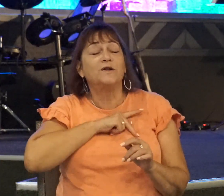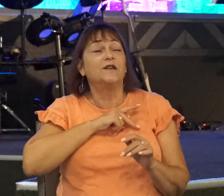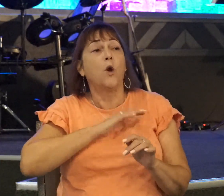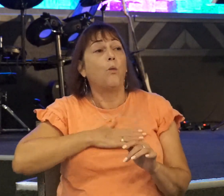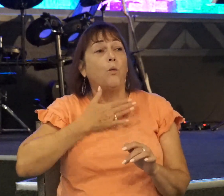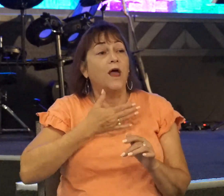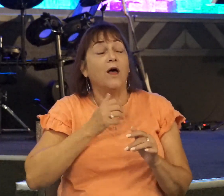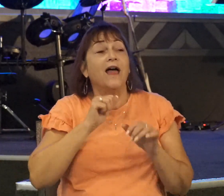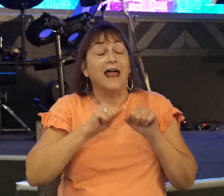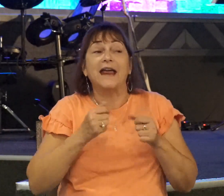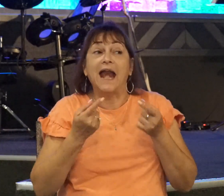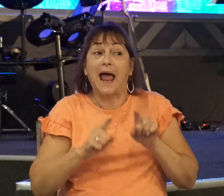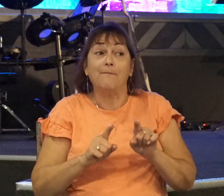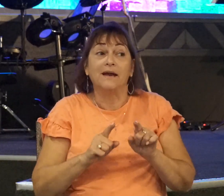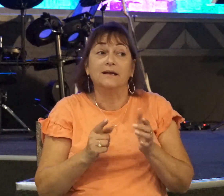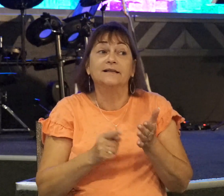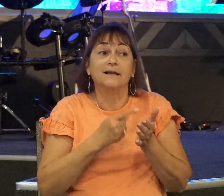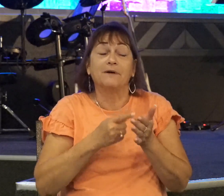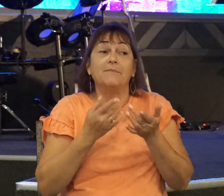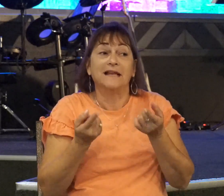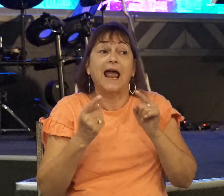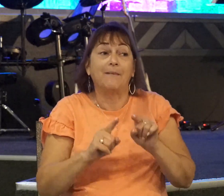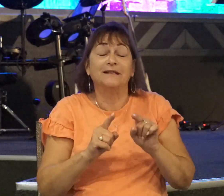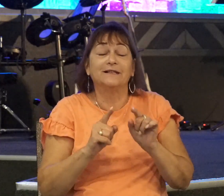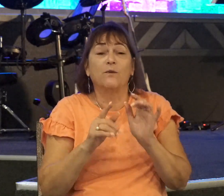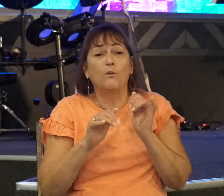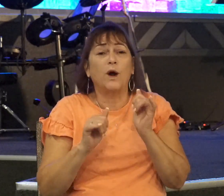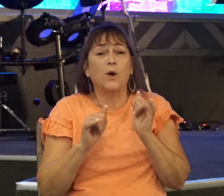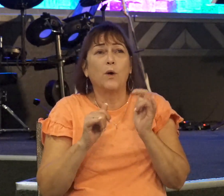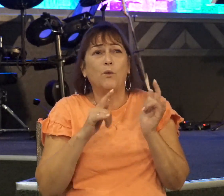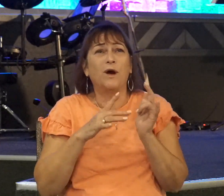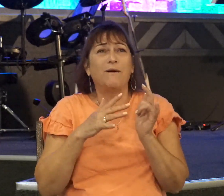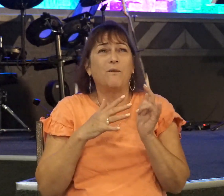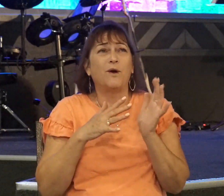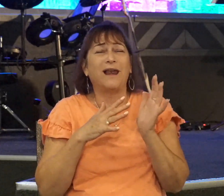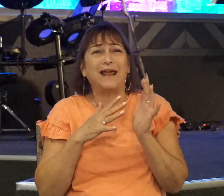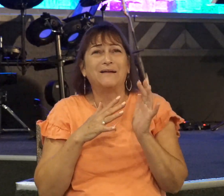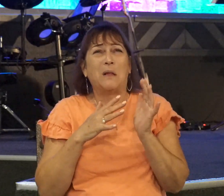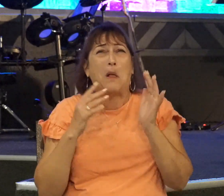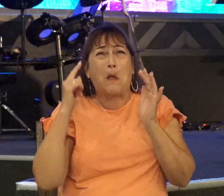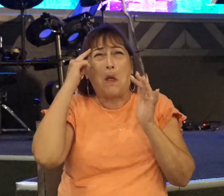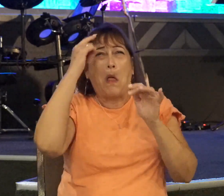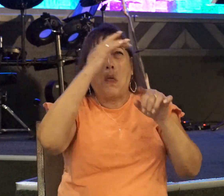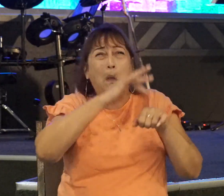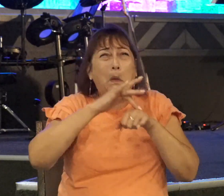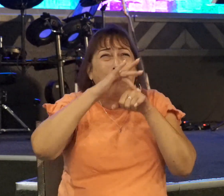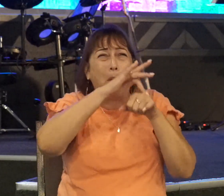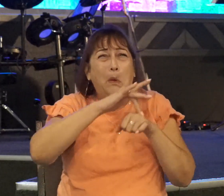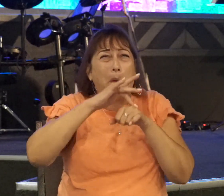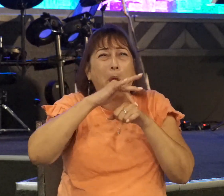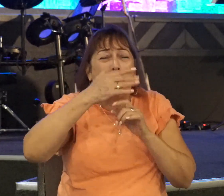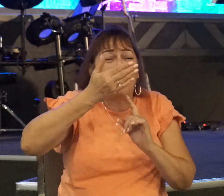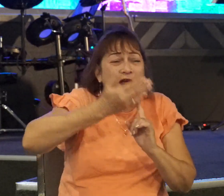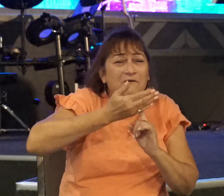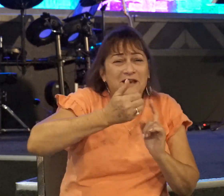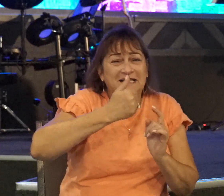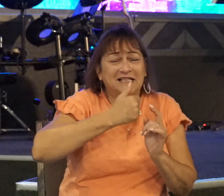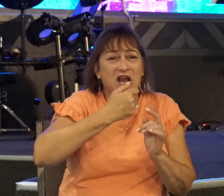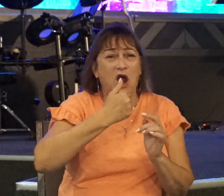sometimes. Where we get so hung up on something. We convince ourselves we're right about something.